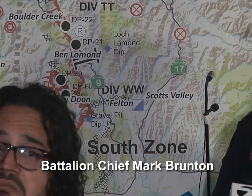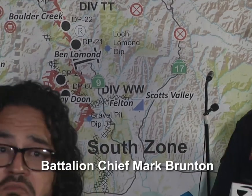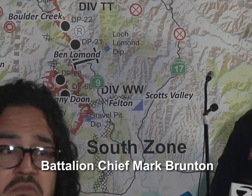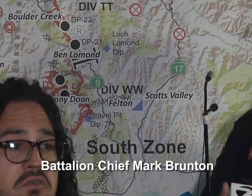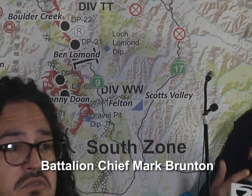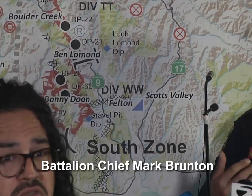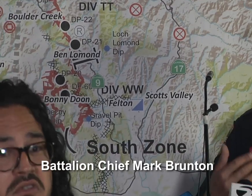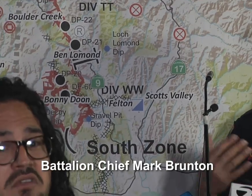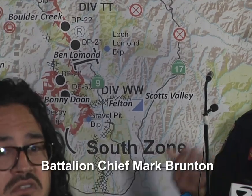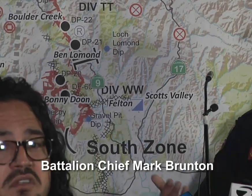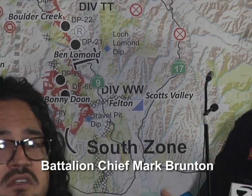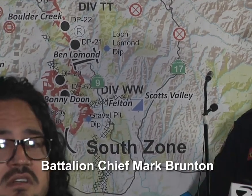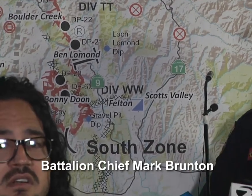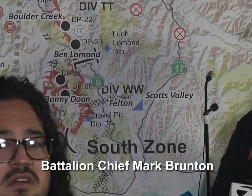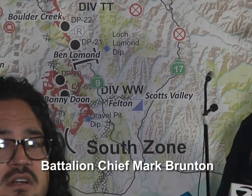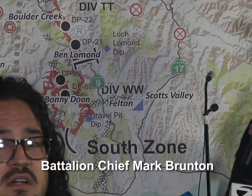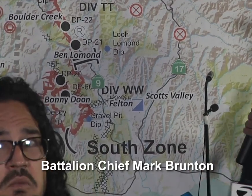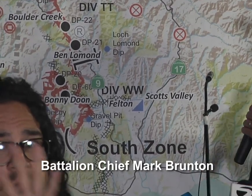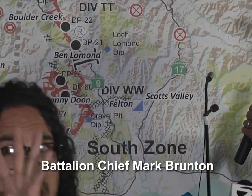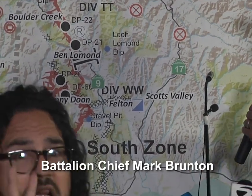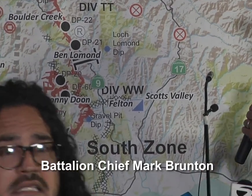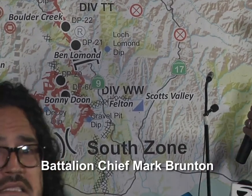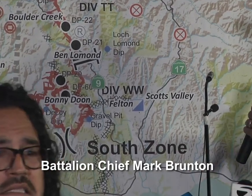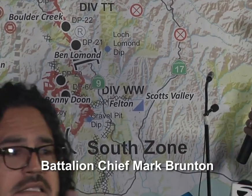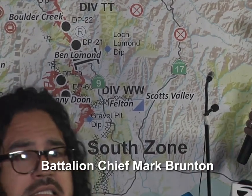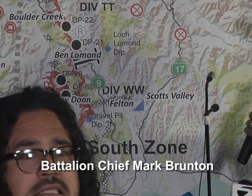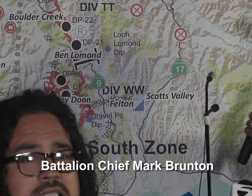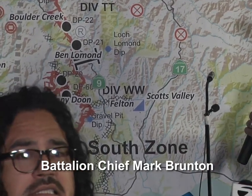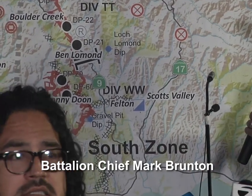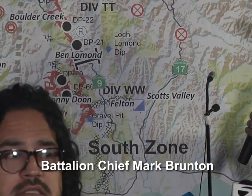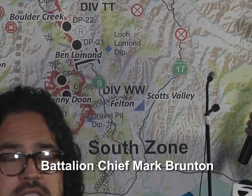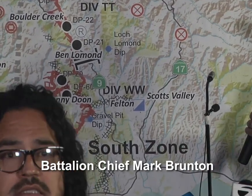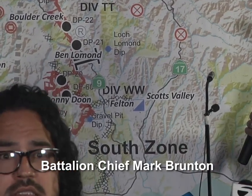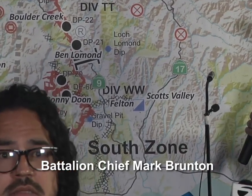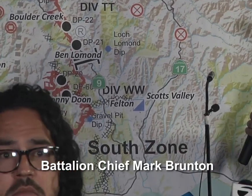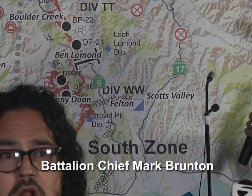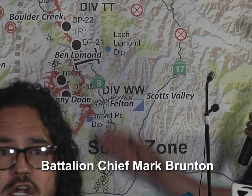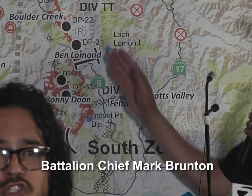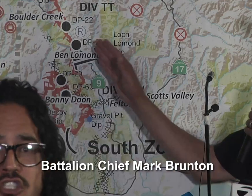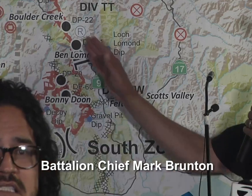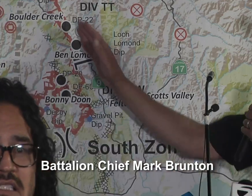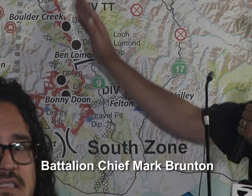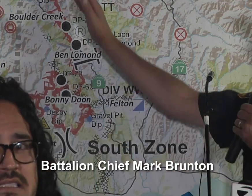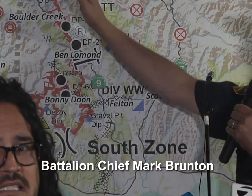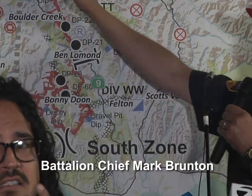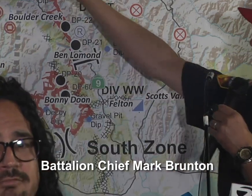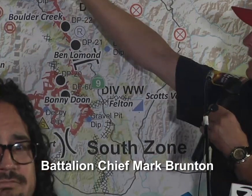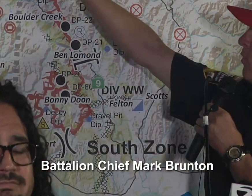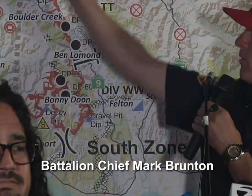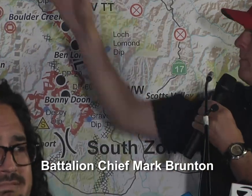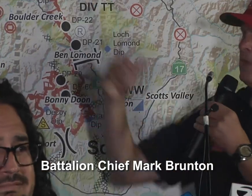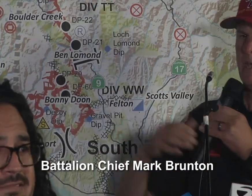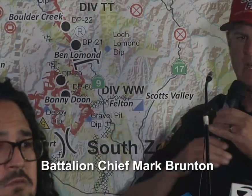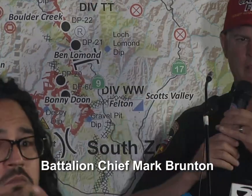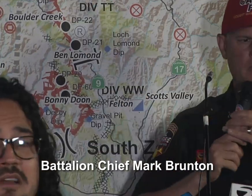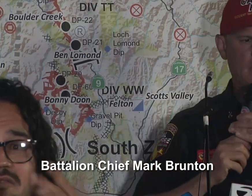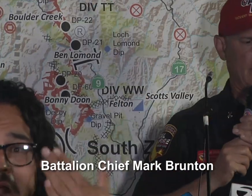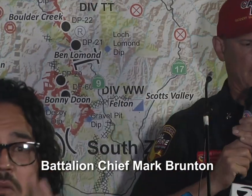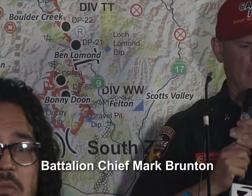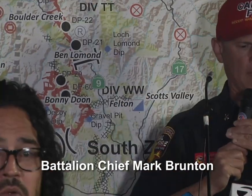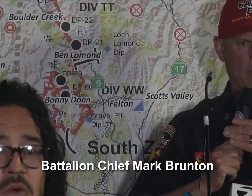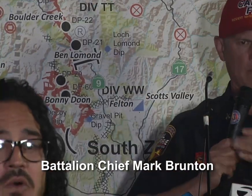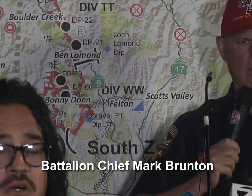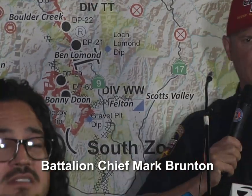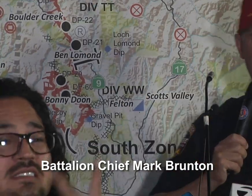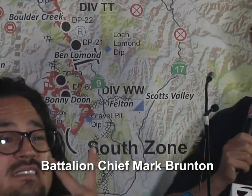with the weather event as we continue through that until that is completed with the red flag warning. The Highway 9 corridor, the